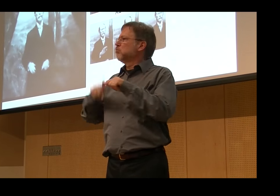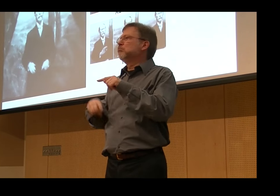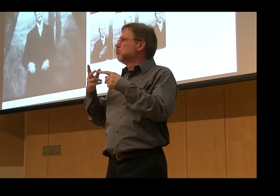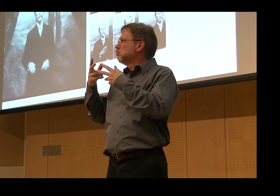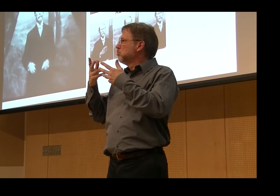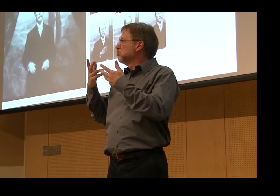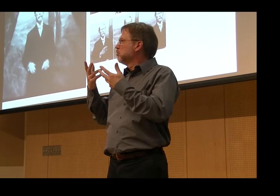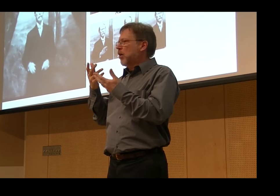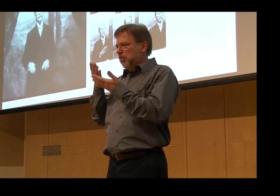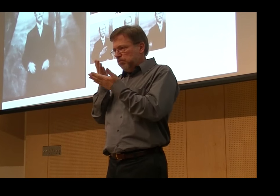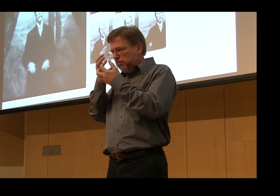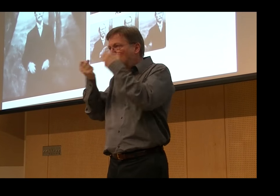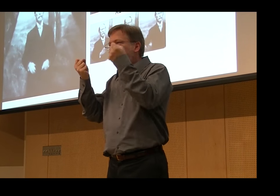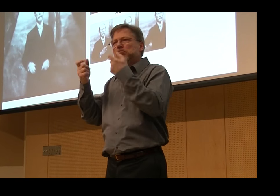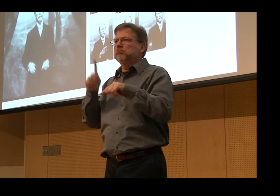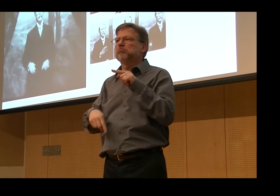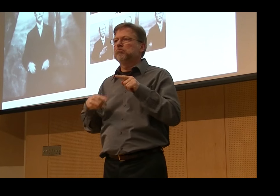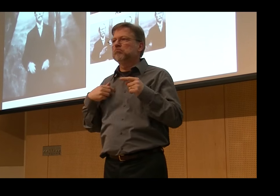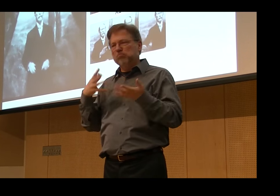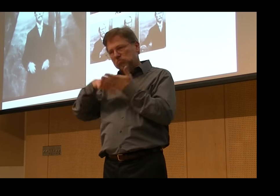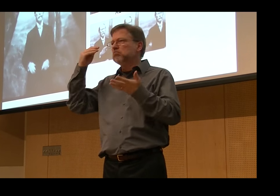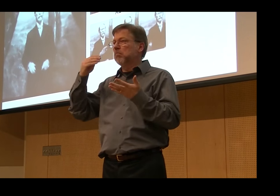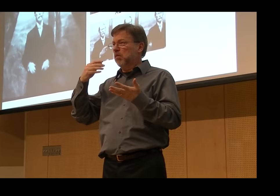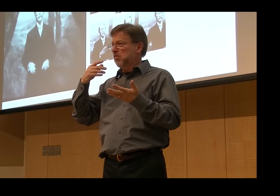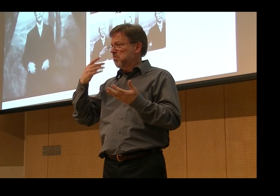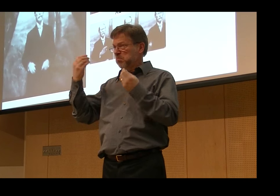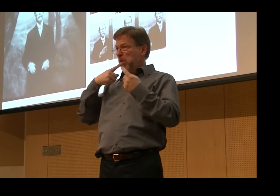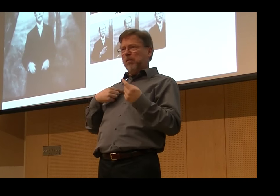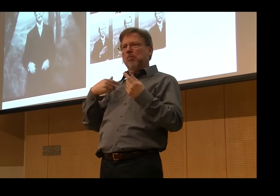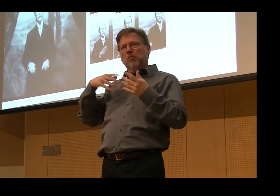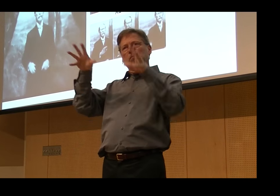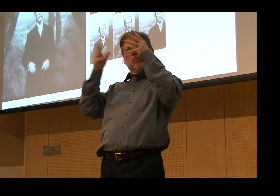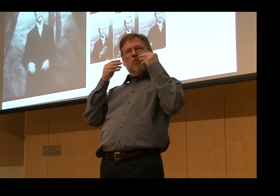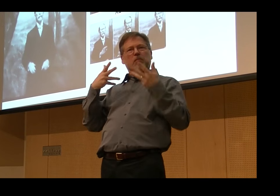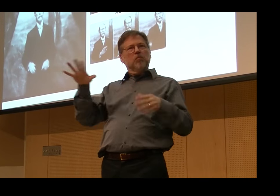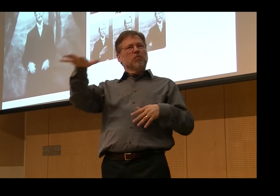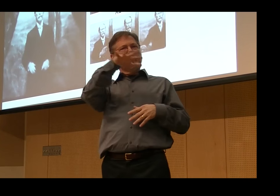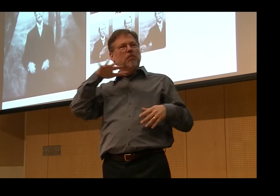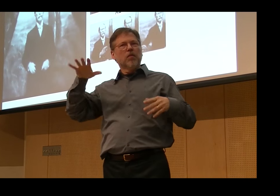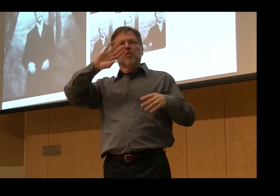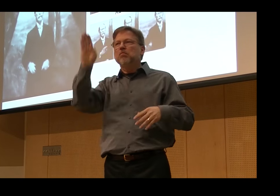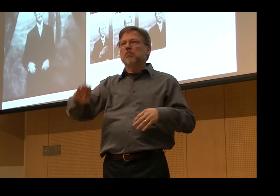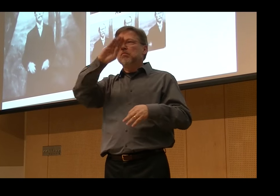for not back then or no back then was the hand being swept to the side.